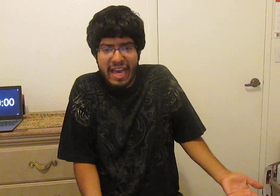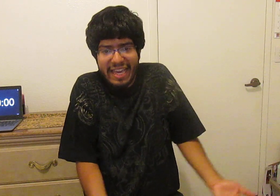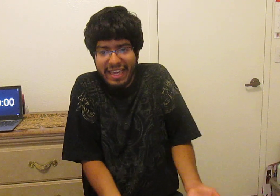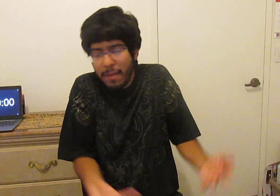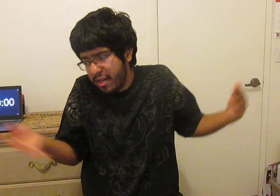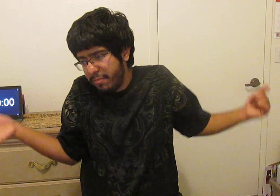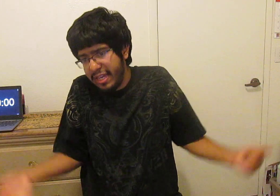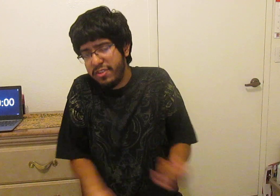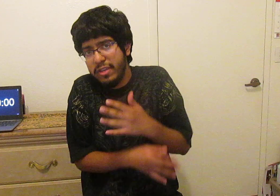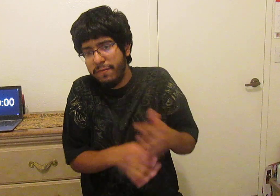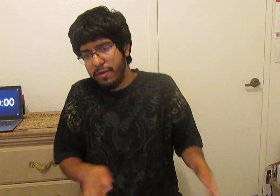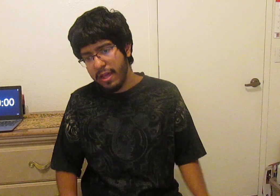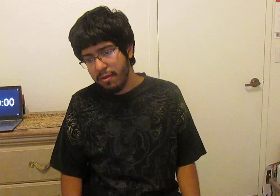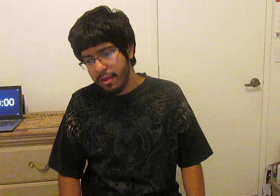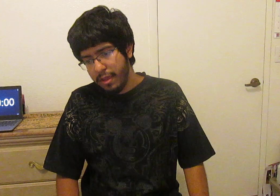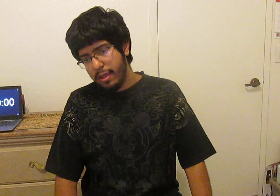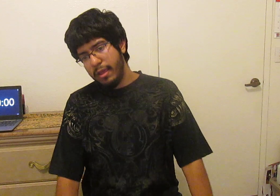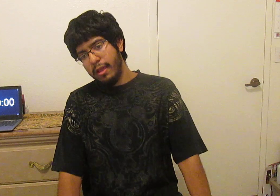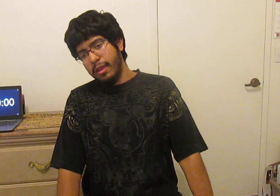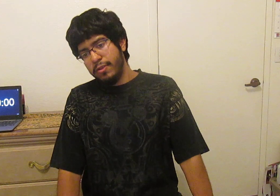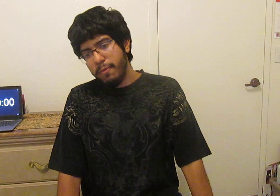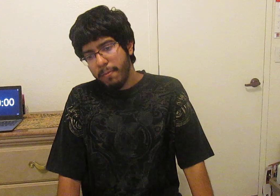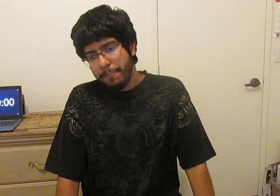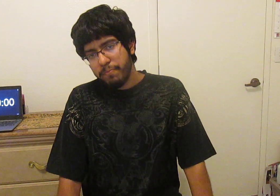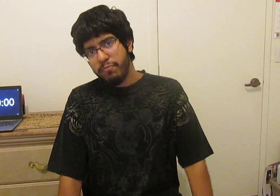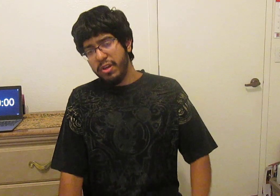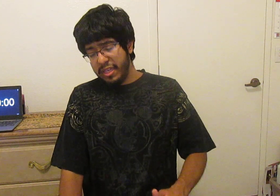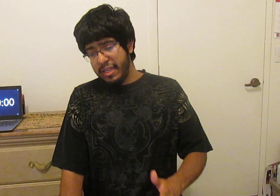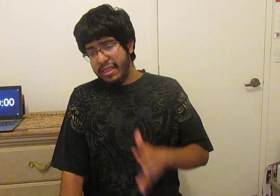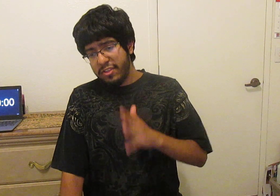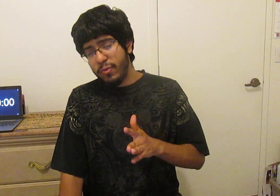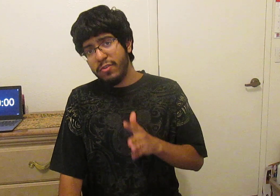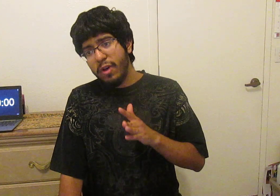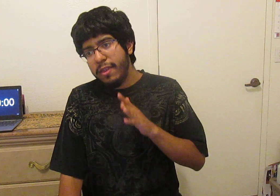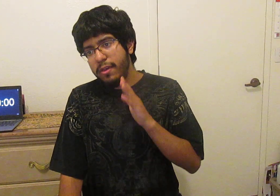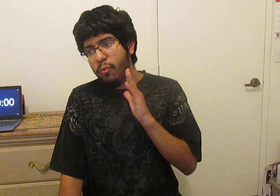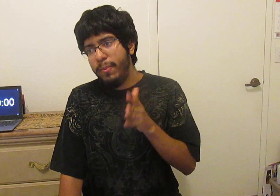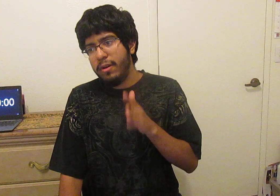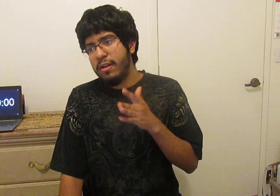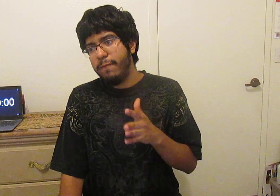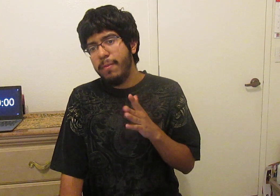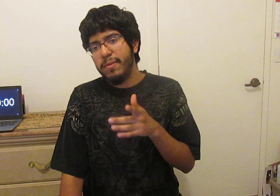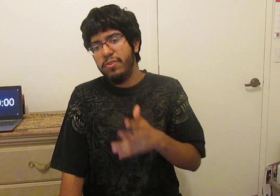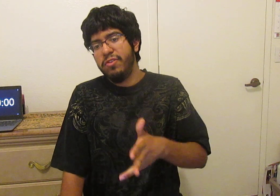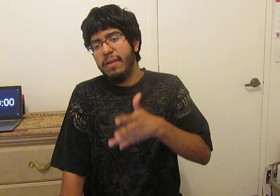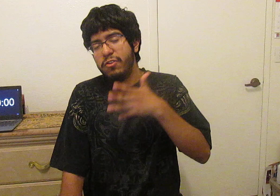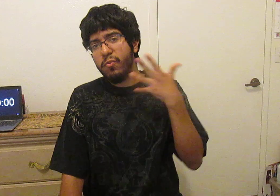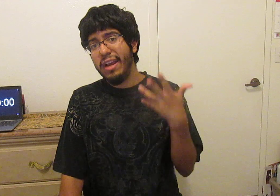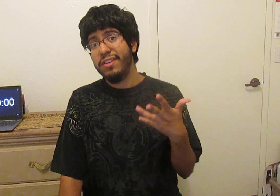I I'm gonna play it safe for now but yeah and that's the reason why the woodpecker detective office episodes 11 12 reactions